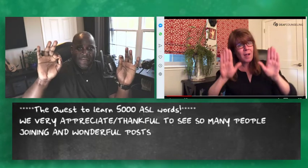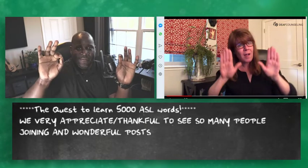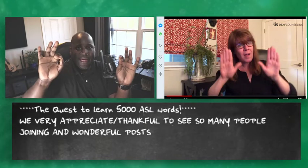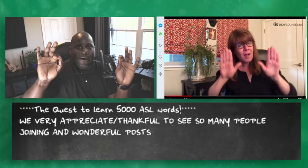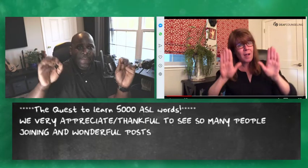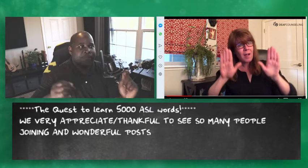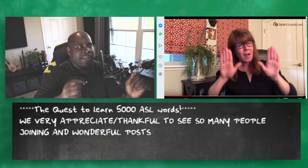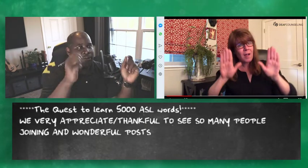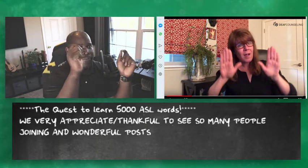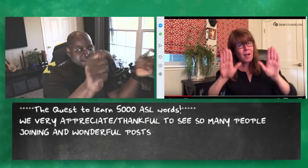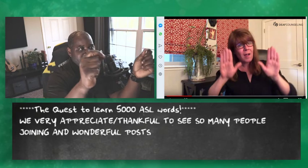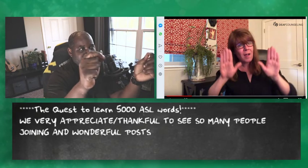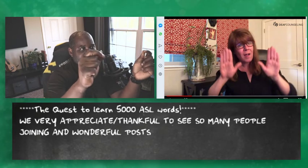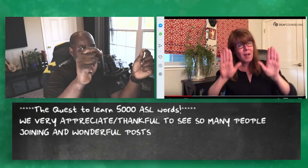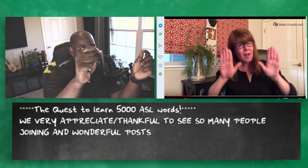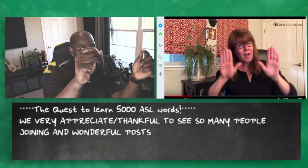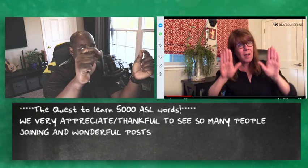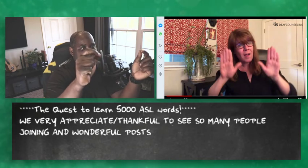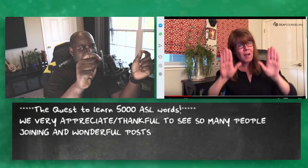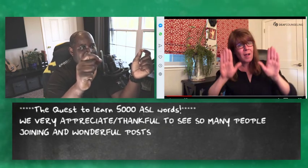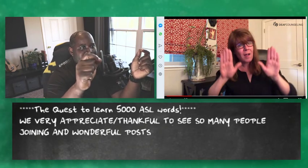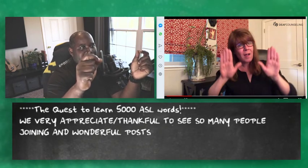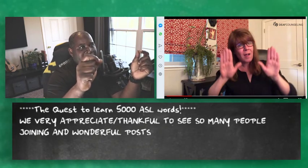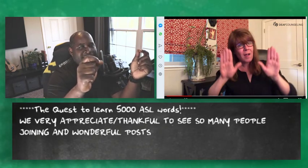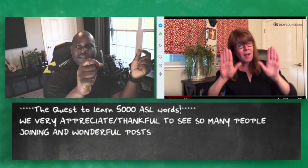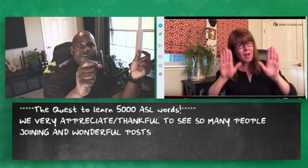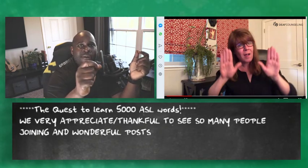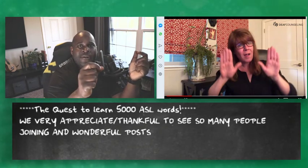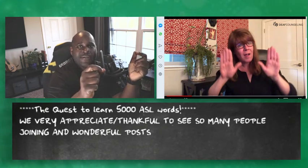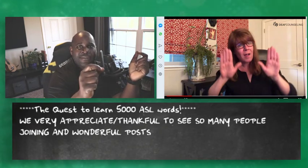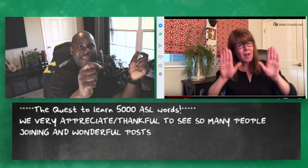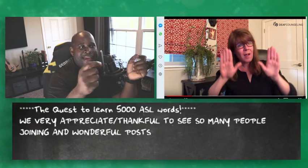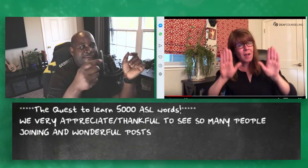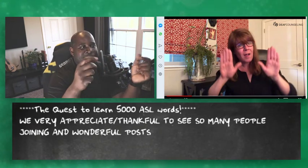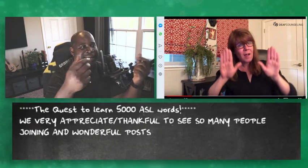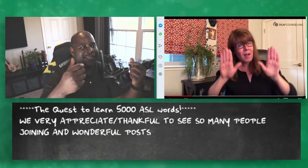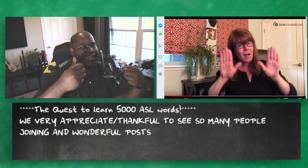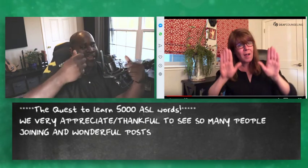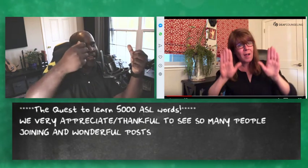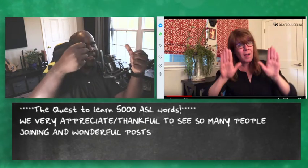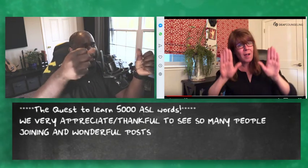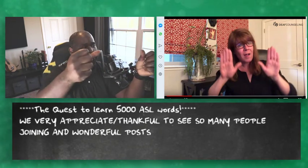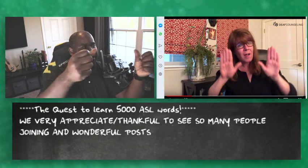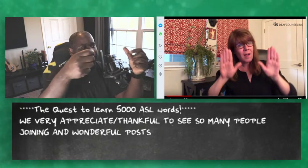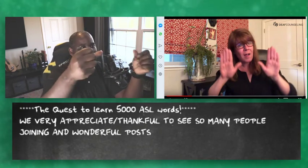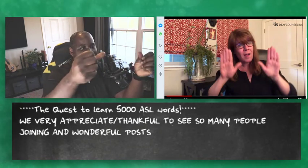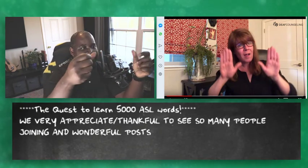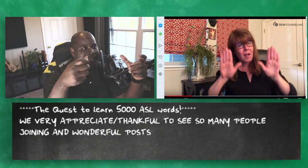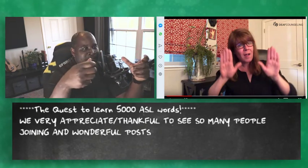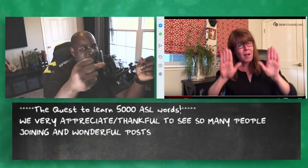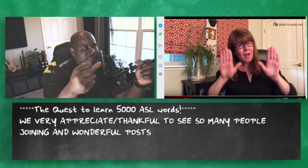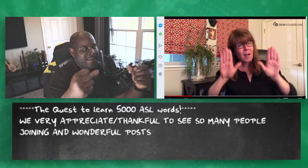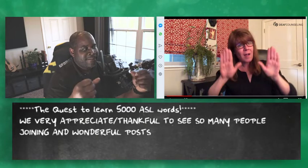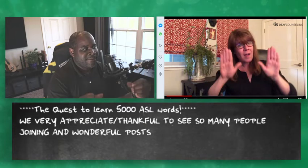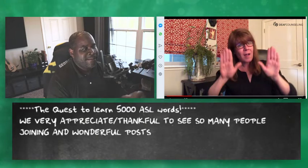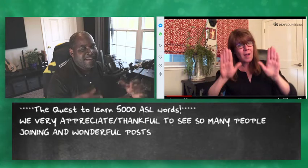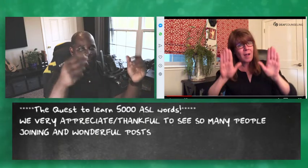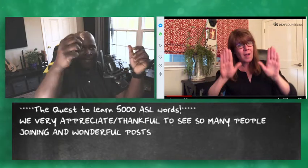flyer and you're putting it up on um a telephone pole they had those back in the day and you're like pushing in the push pins and